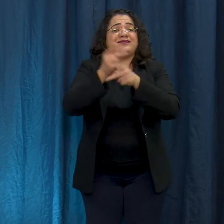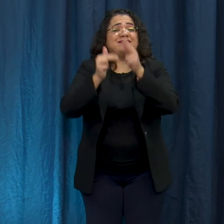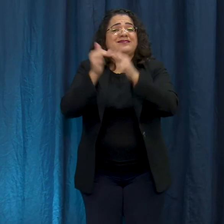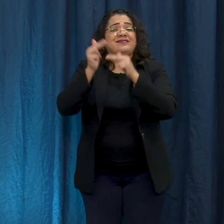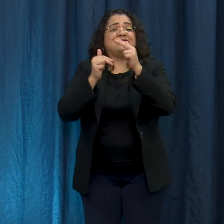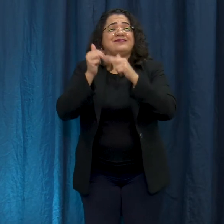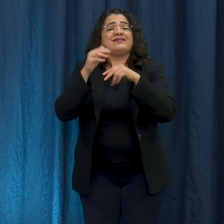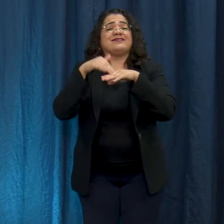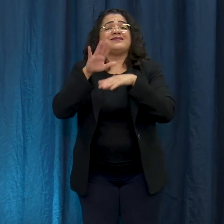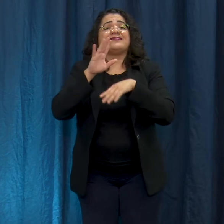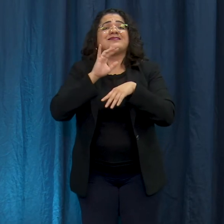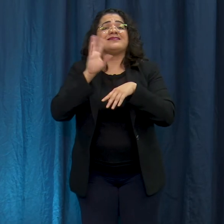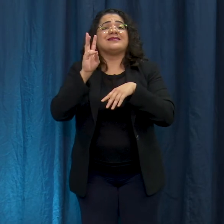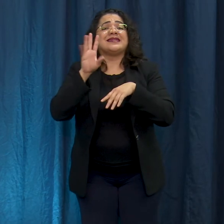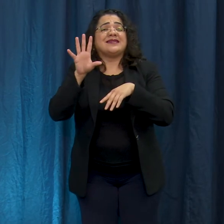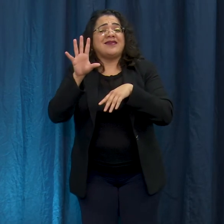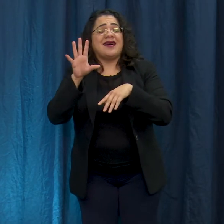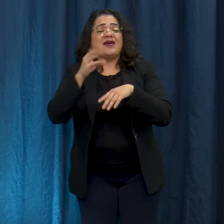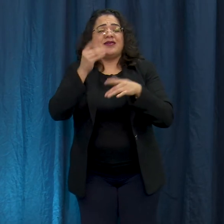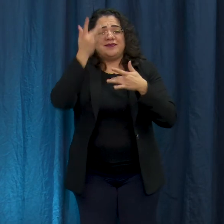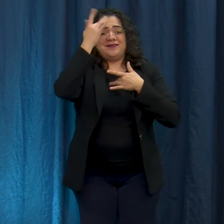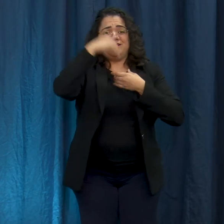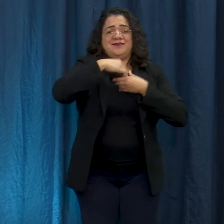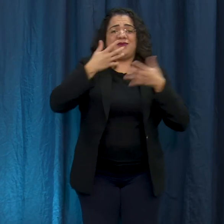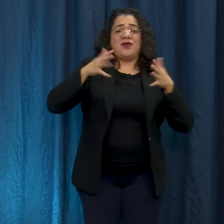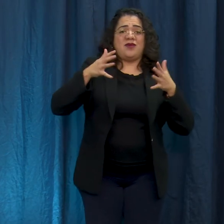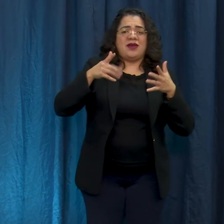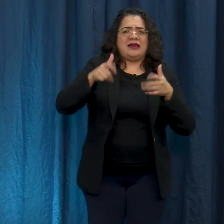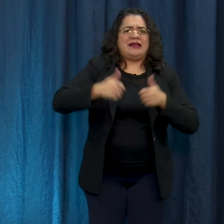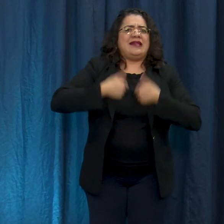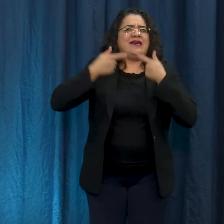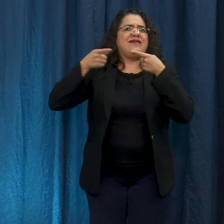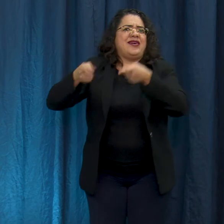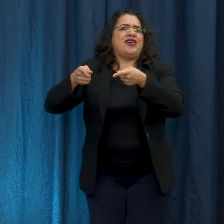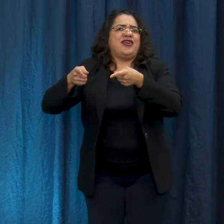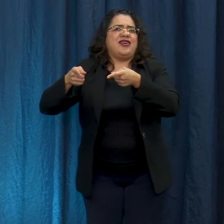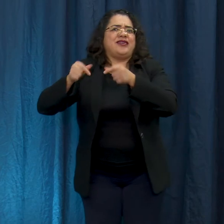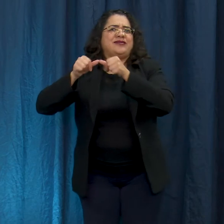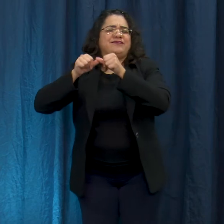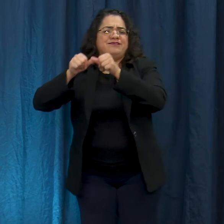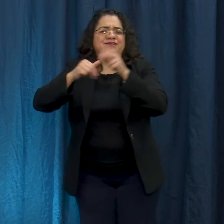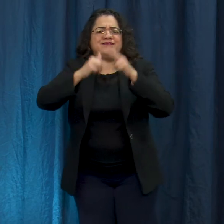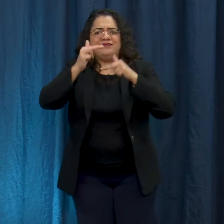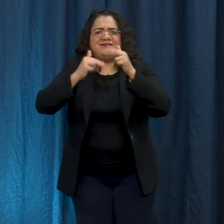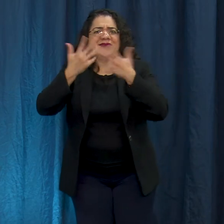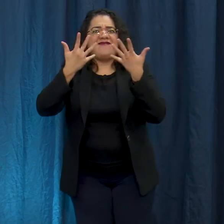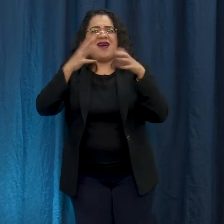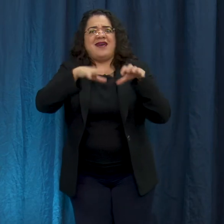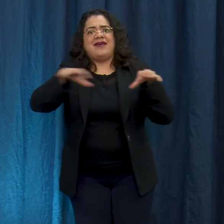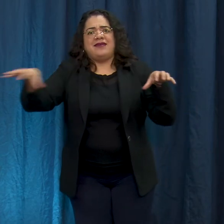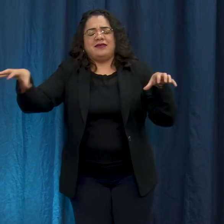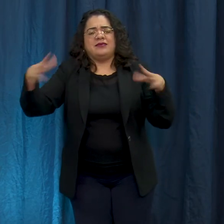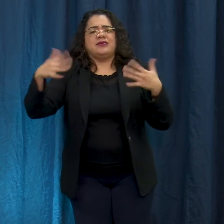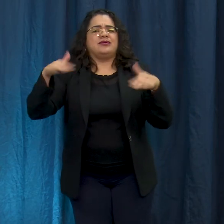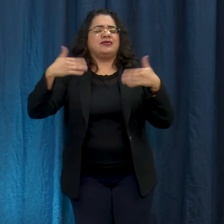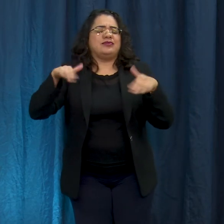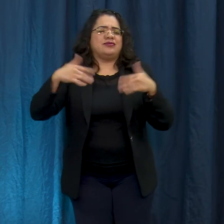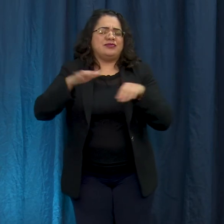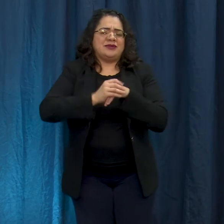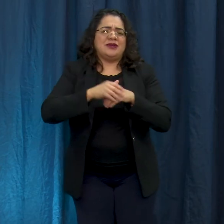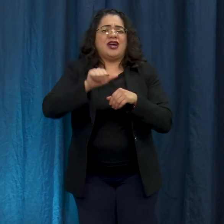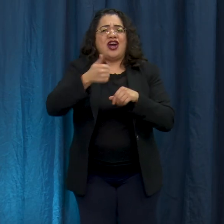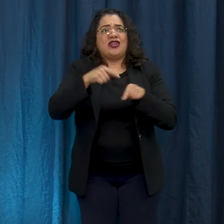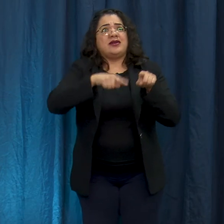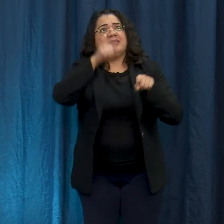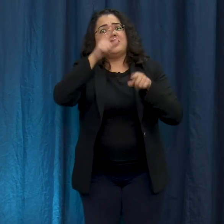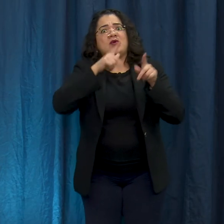viven muchas personas que son vulnerables están en alto y también están en alto riesgo de contraer el virus. Desde el sábado por